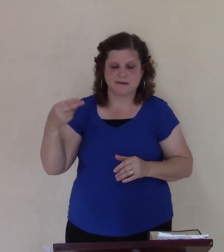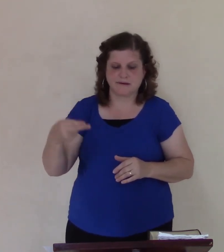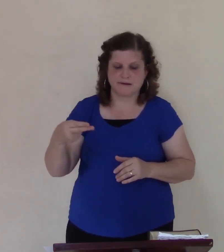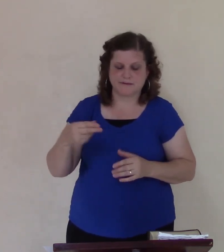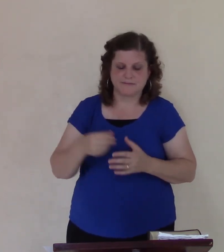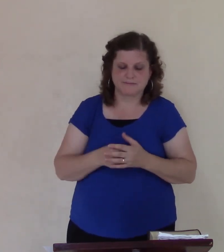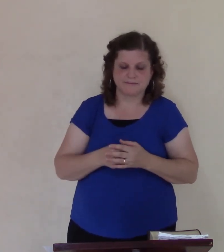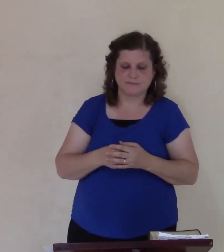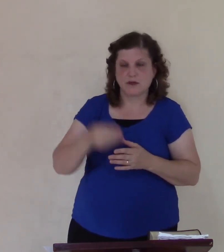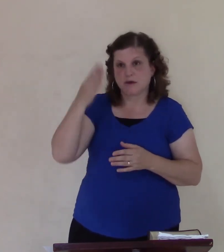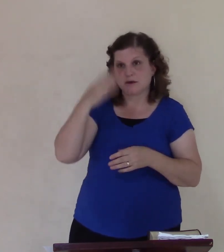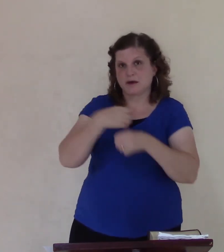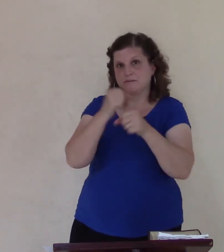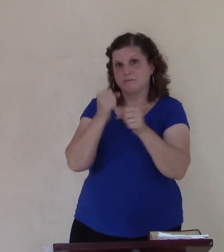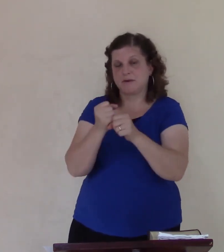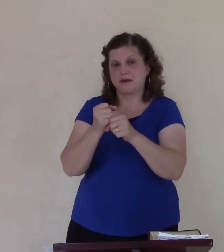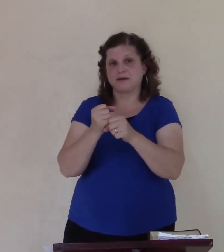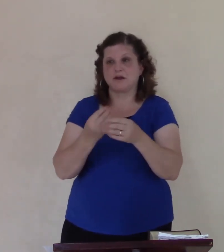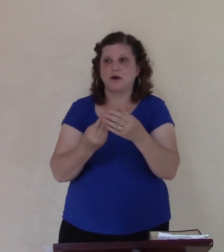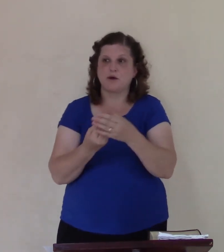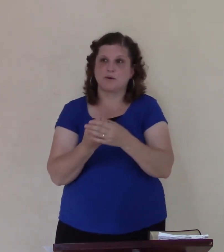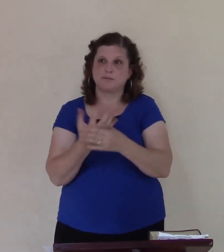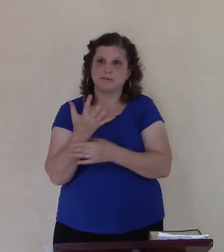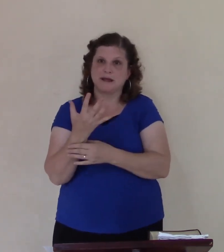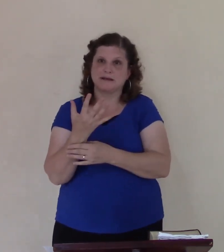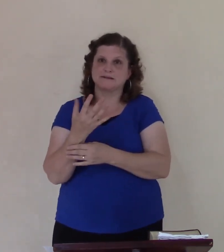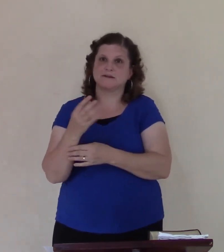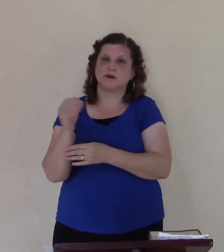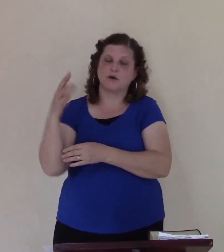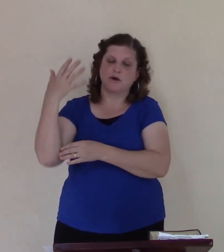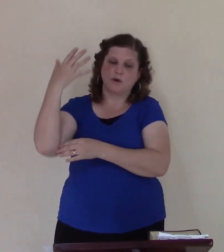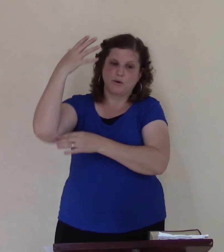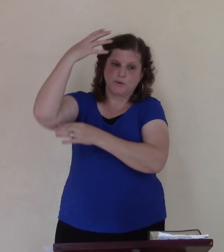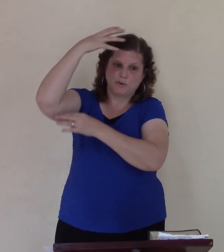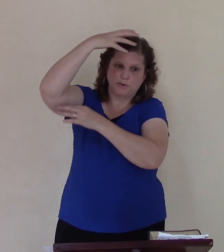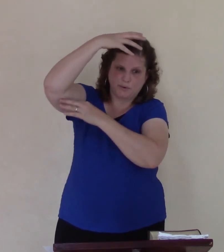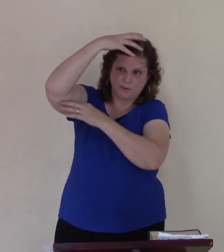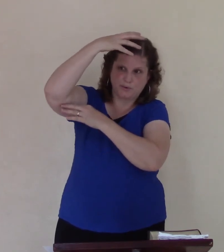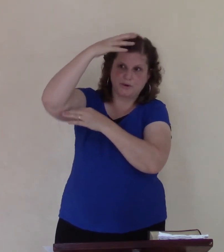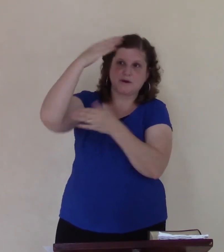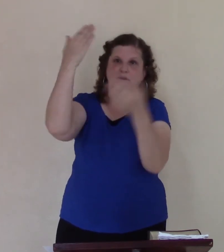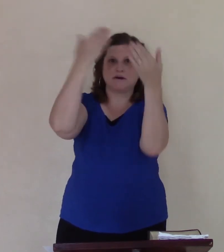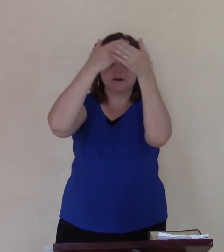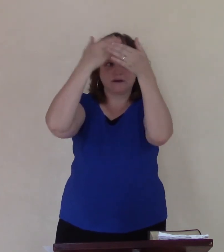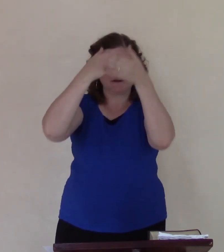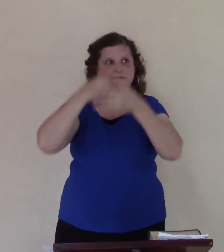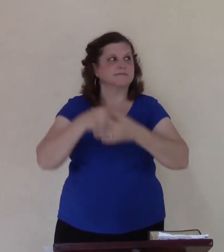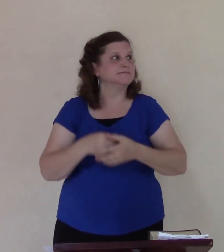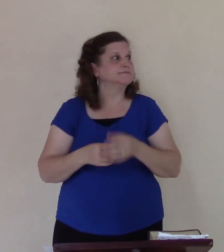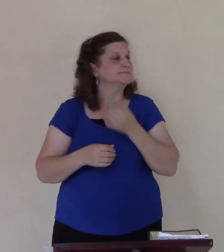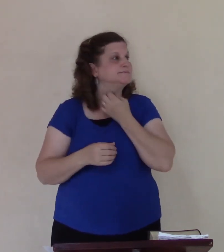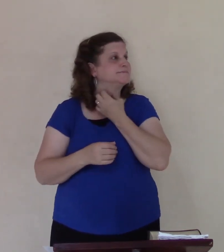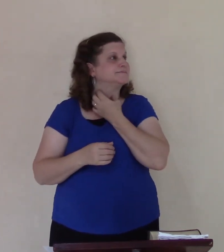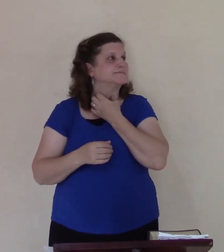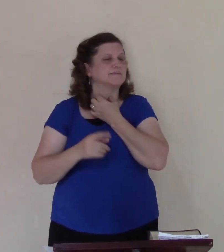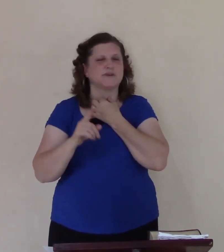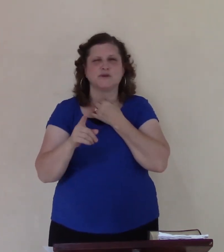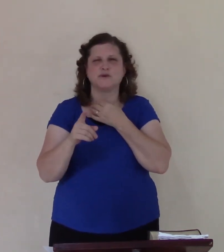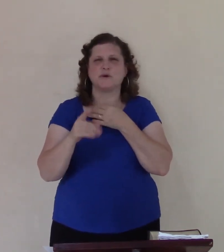children not nice have you ever been on a very hot day that you get under the shade of tree and it's gone inside you